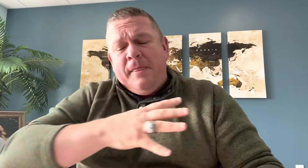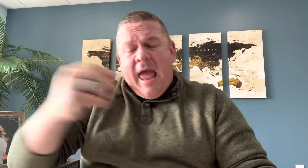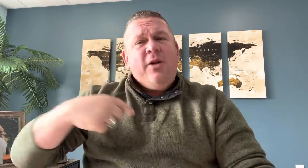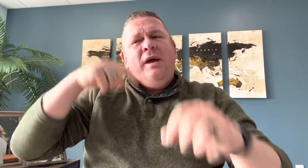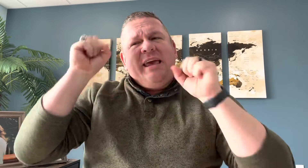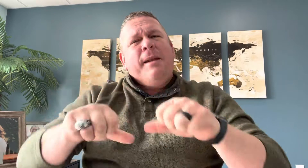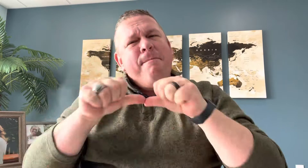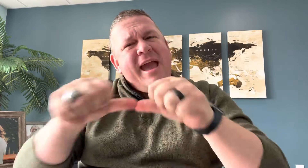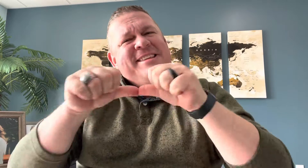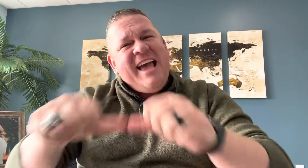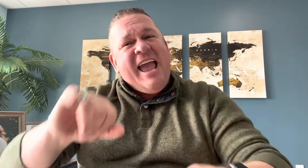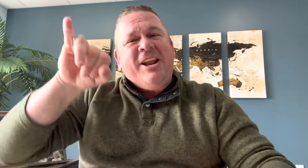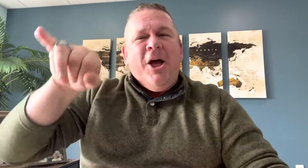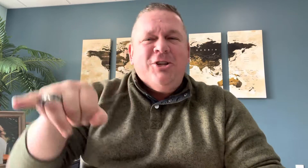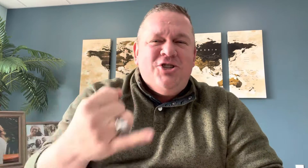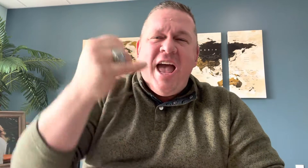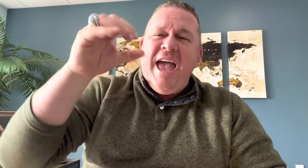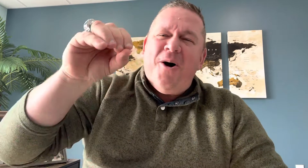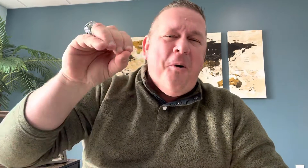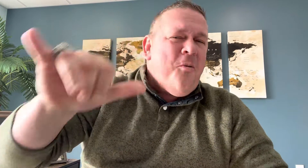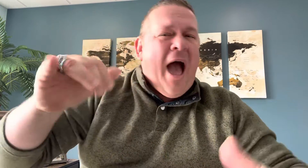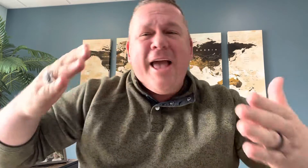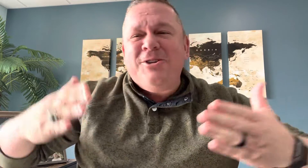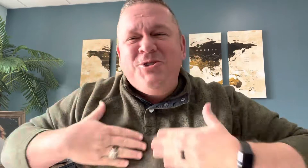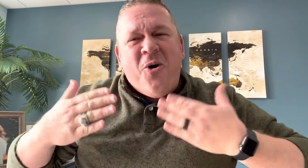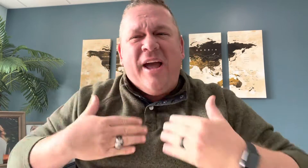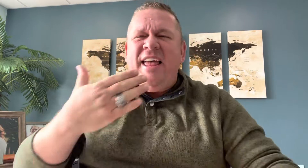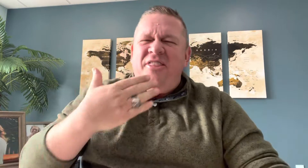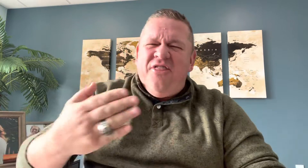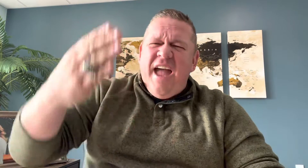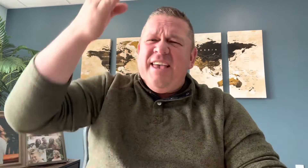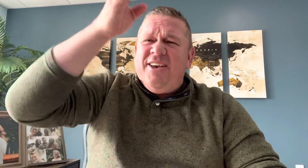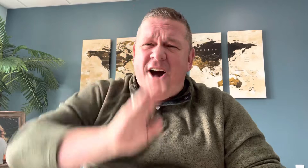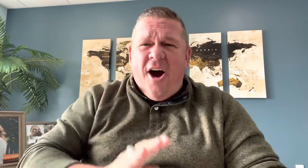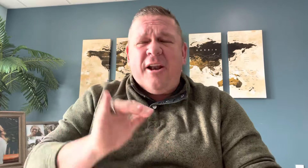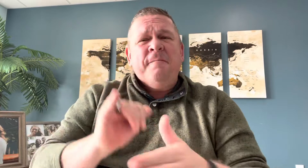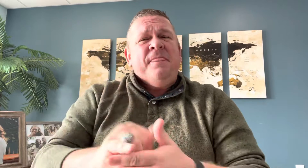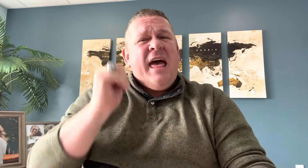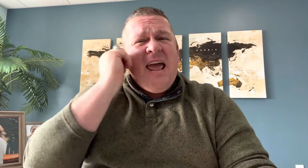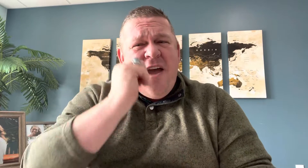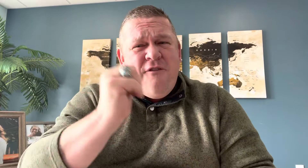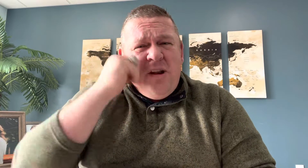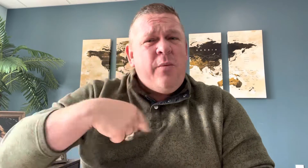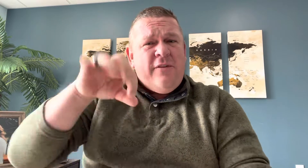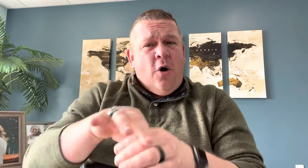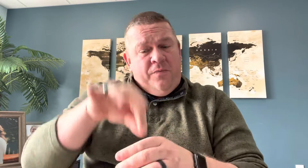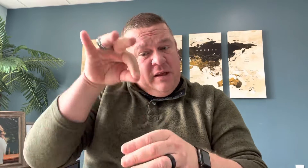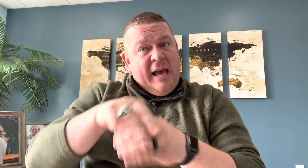And we can maintain J-O-Y joy. Thank God that every day we can vote. The election